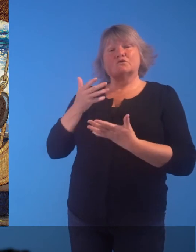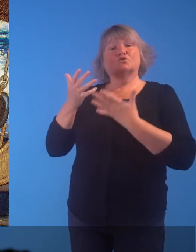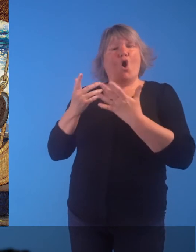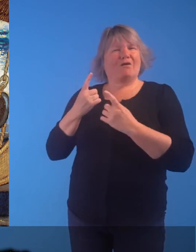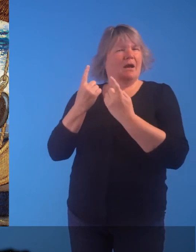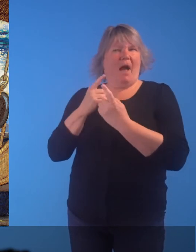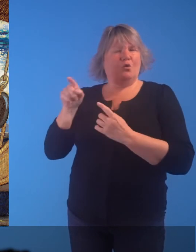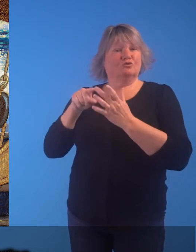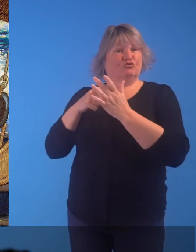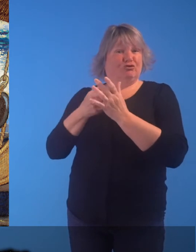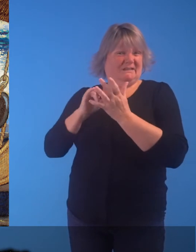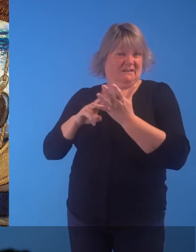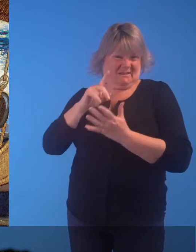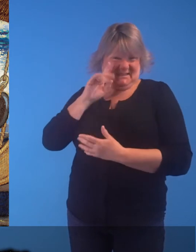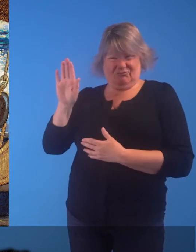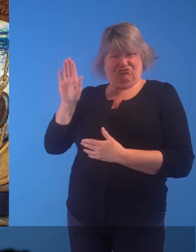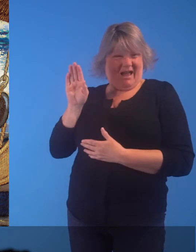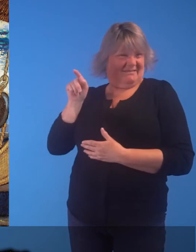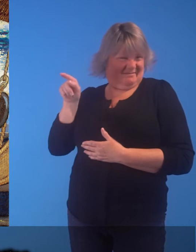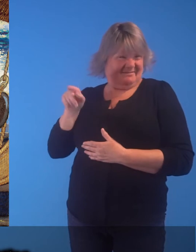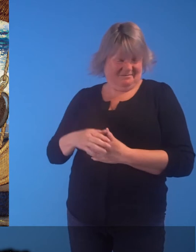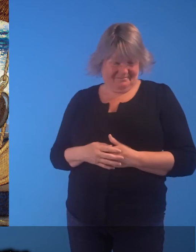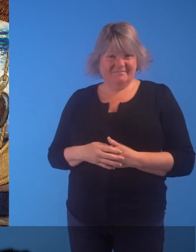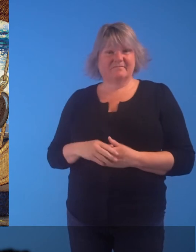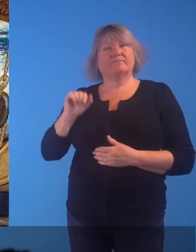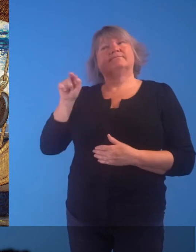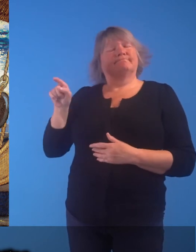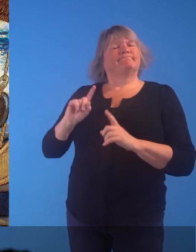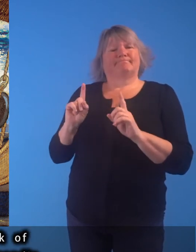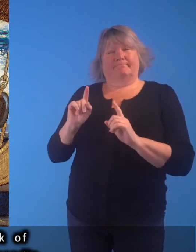The story surrounds Tristan, seen here in the right of the painting.